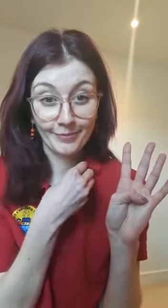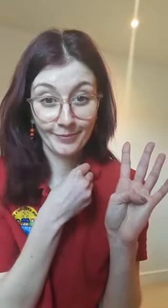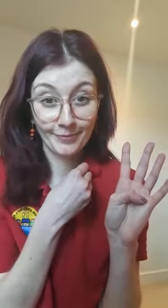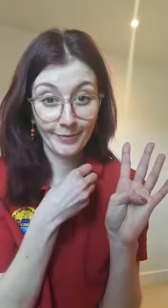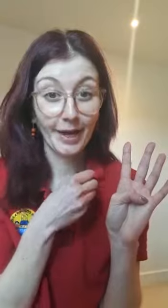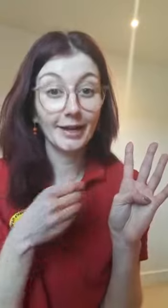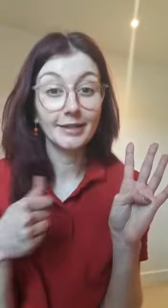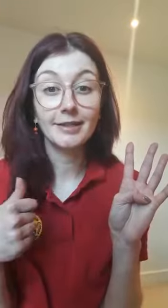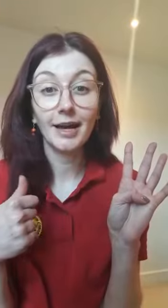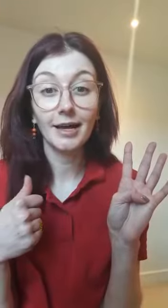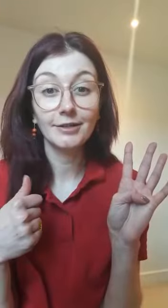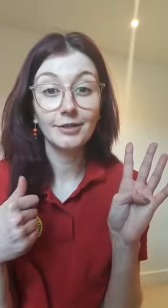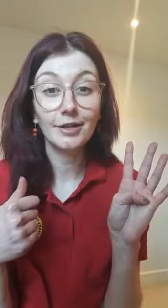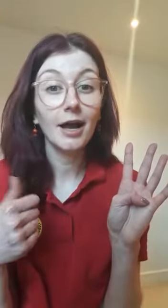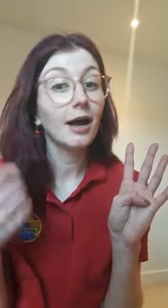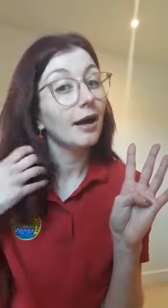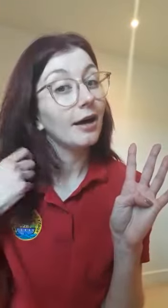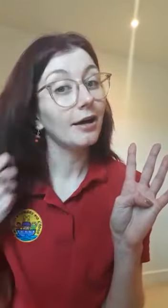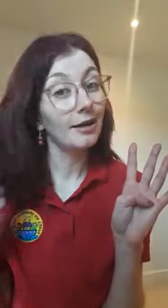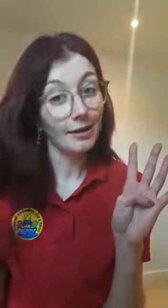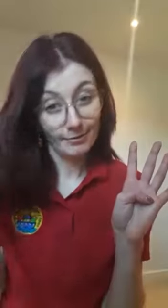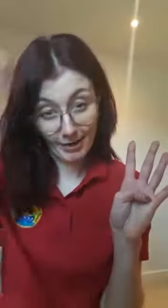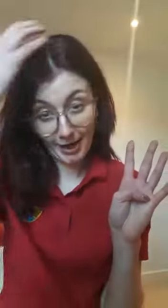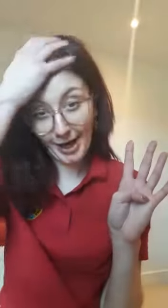I can touch my hair.